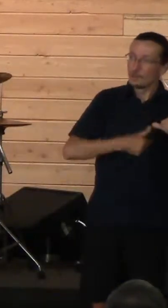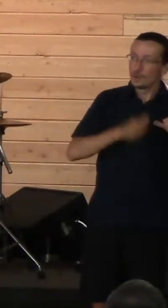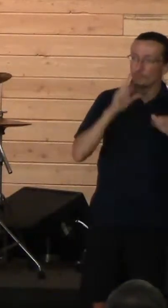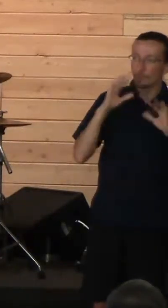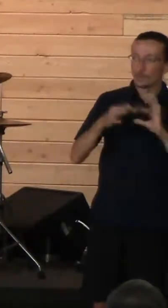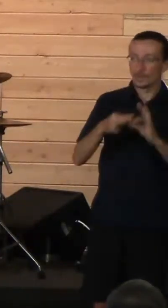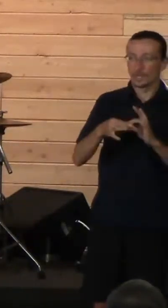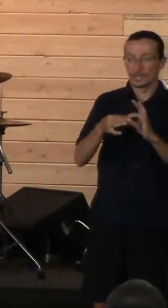person who hurt you,